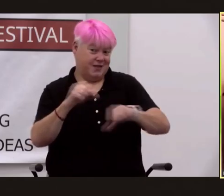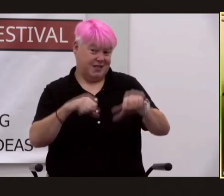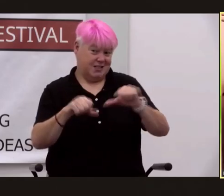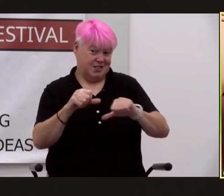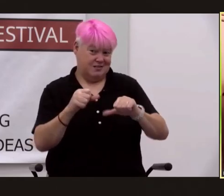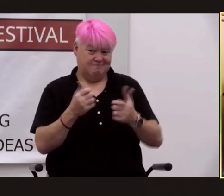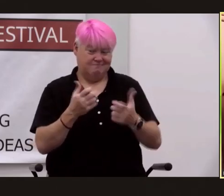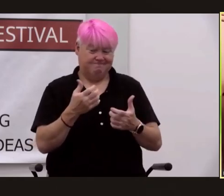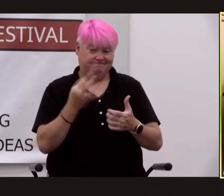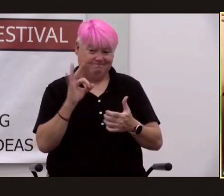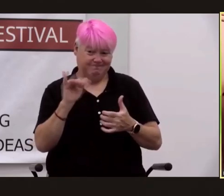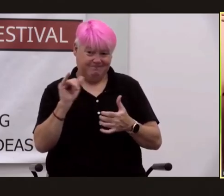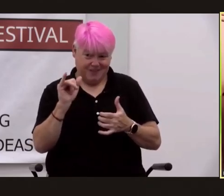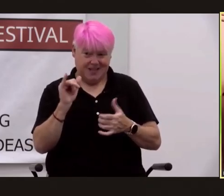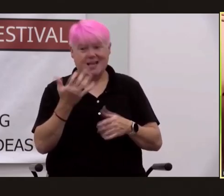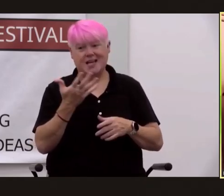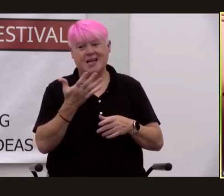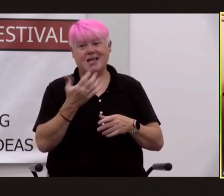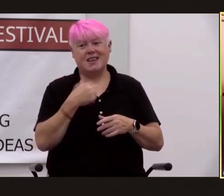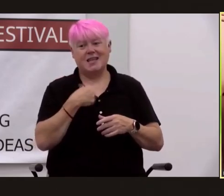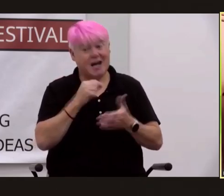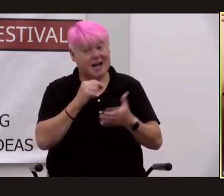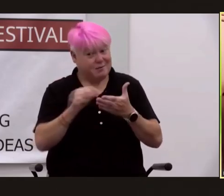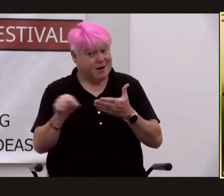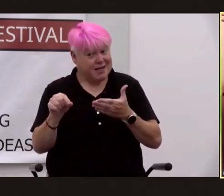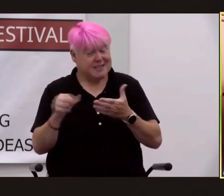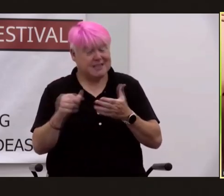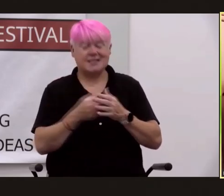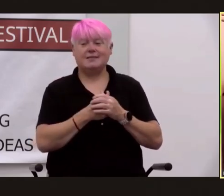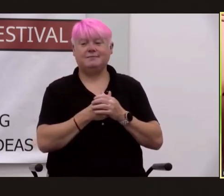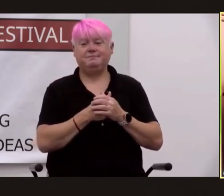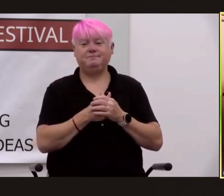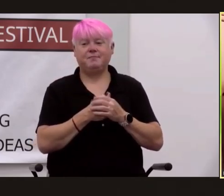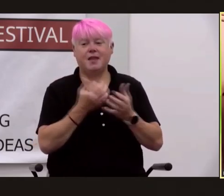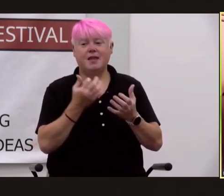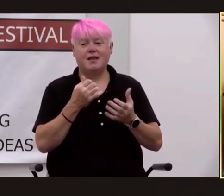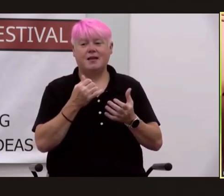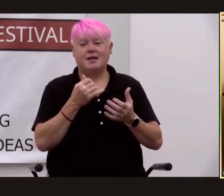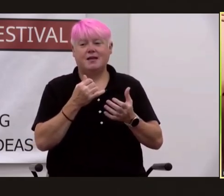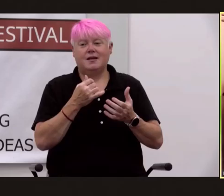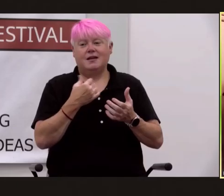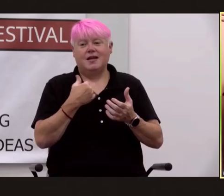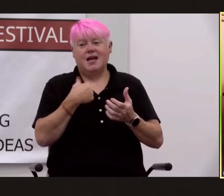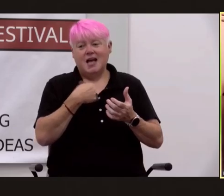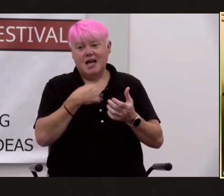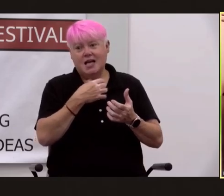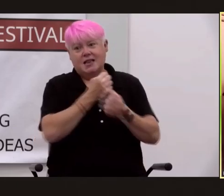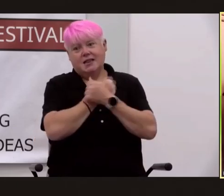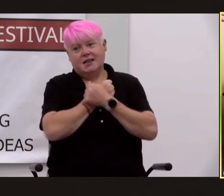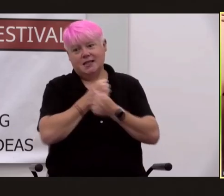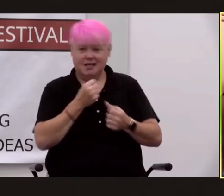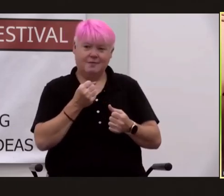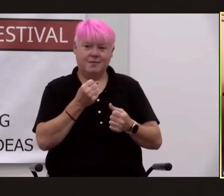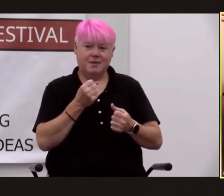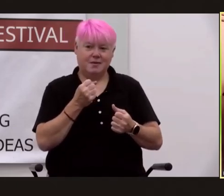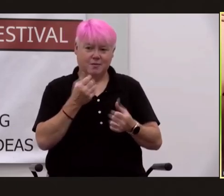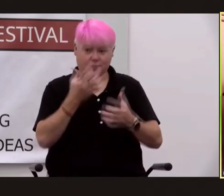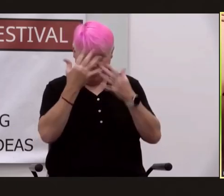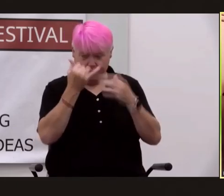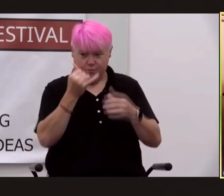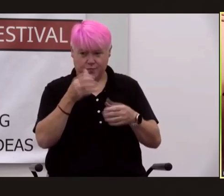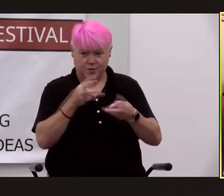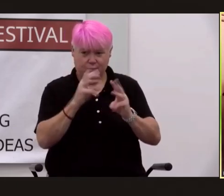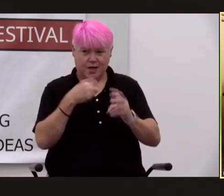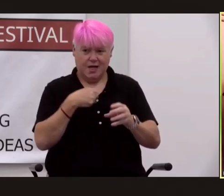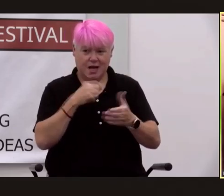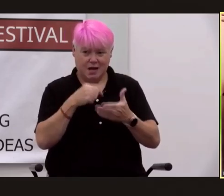progenitor of science fiction it's important to remember uh that science fiction was created by a woman it's created